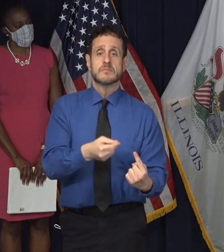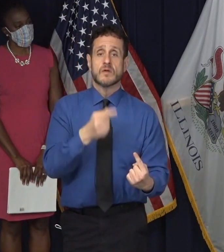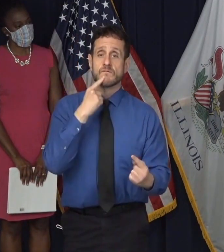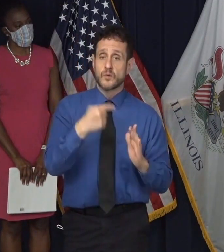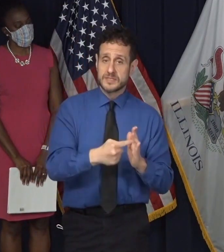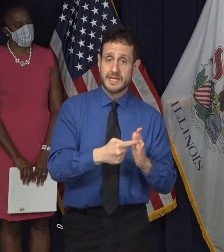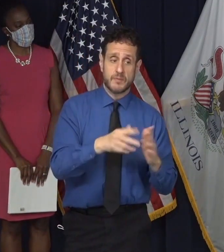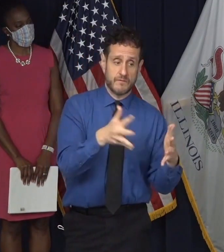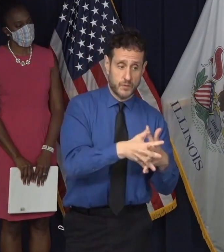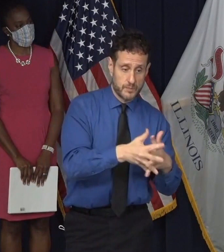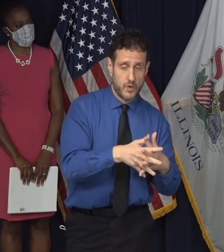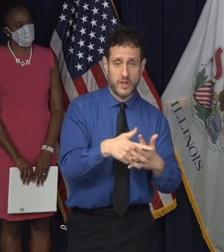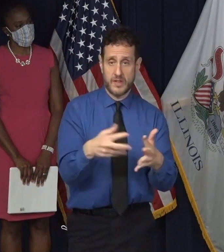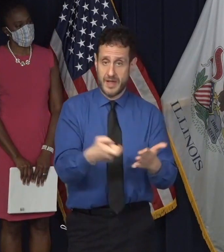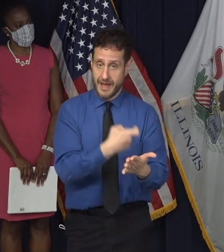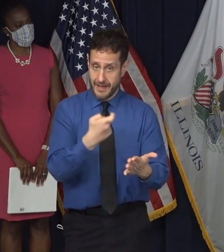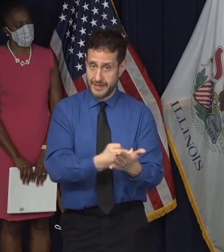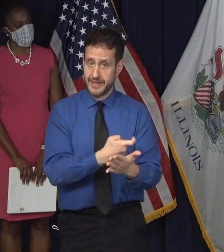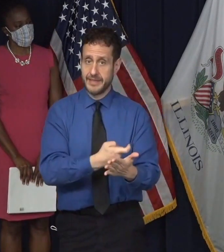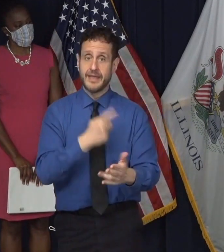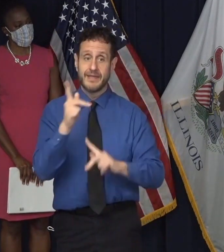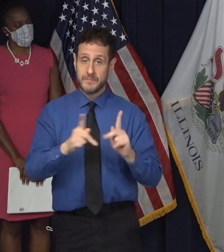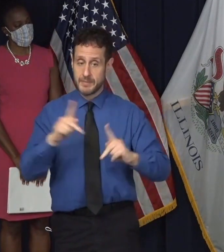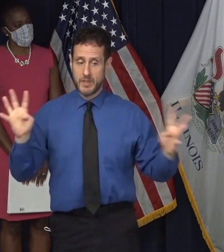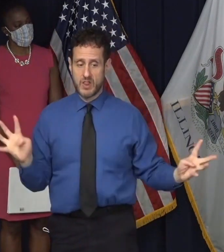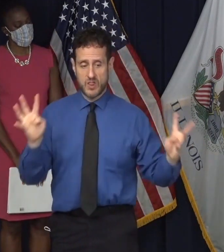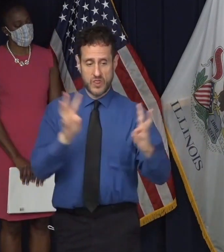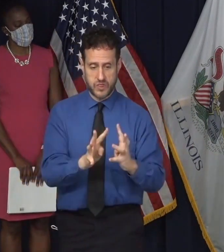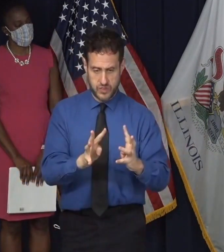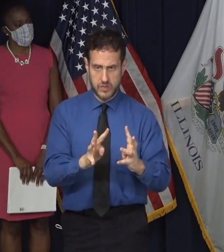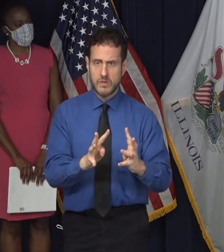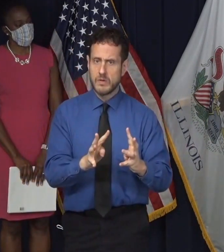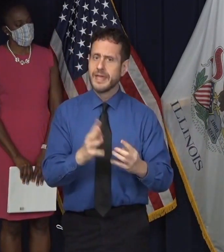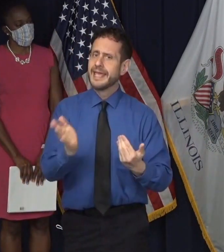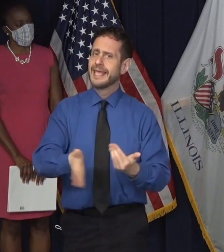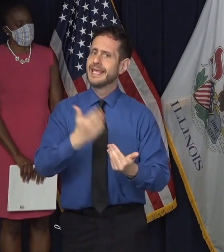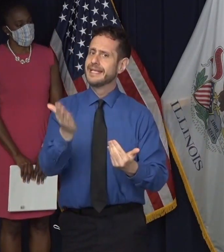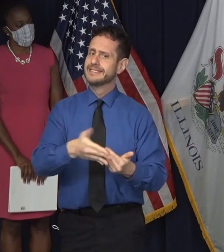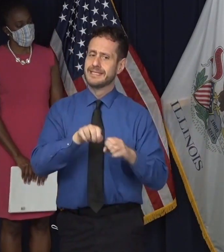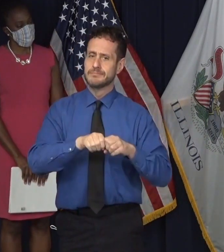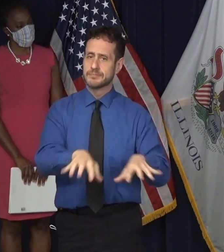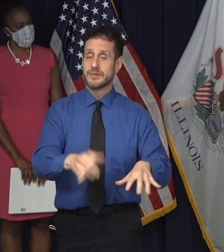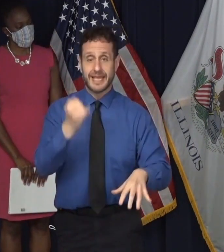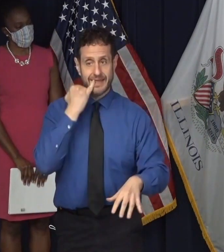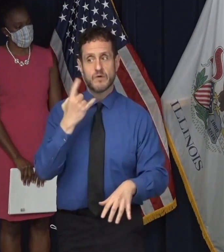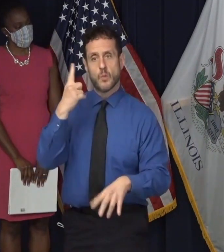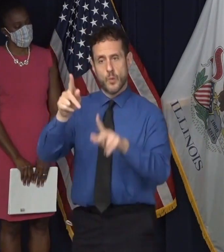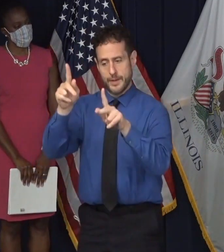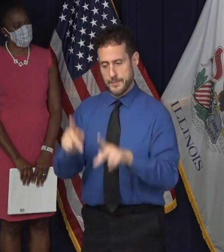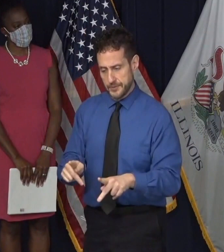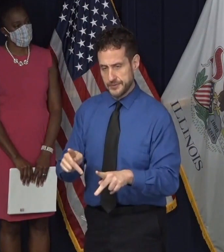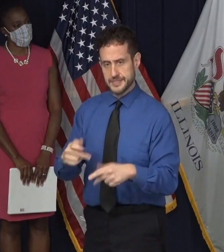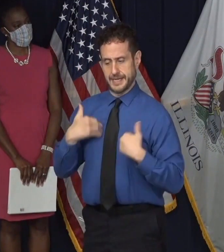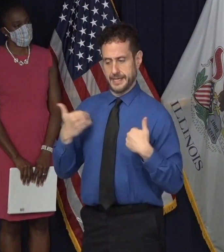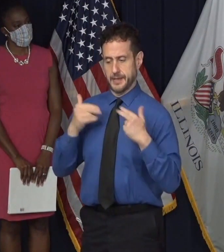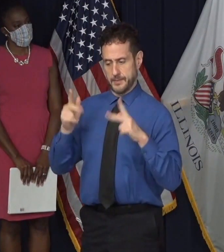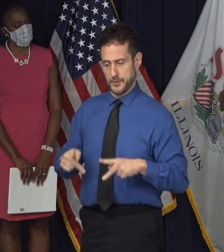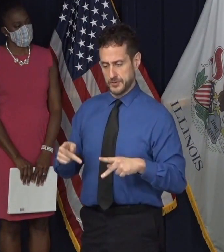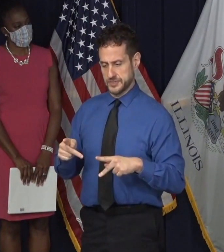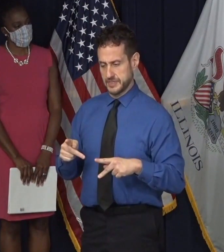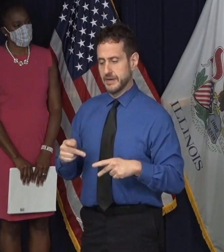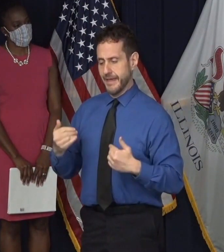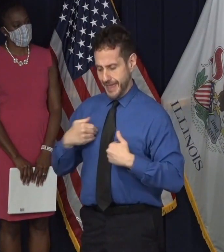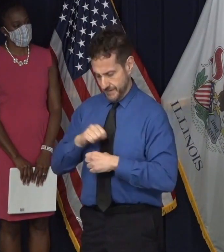can become super spreading events very easily. Just one youth athlete showing up with the virus can start a chain